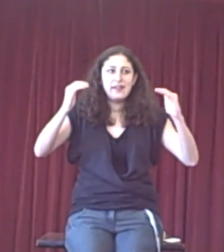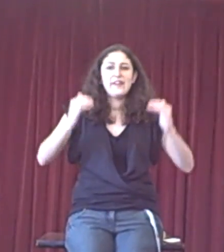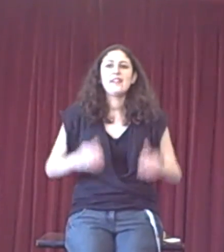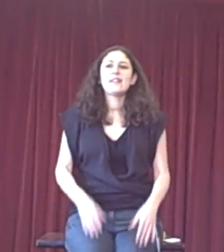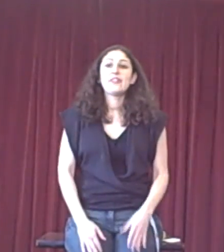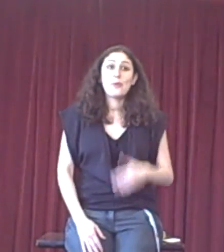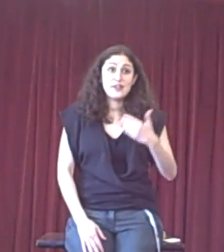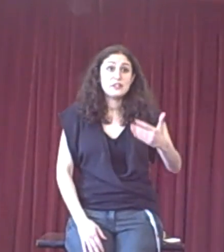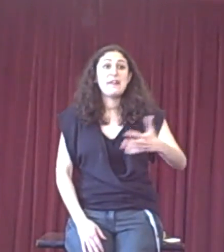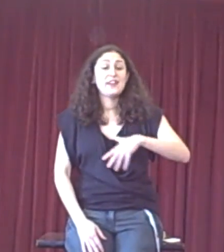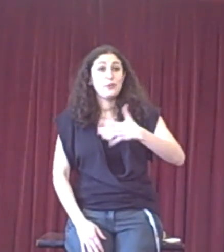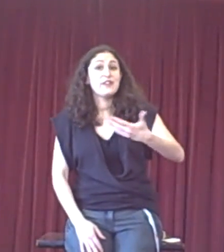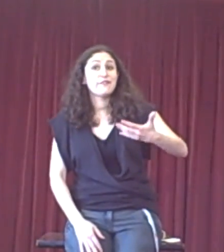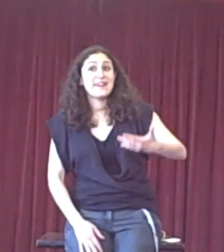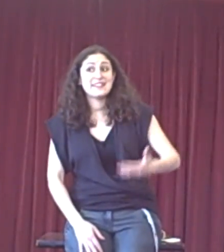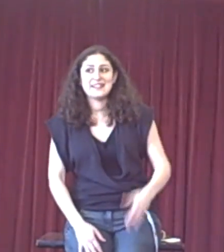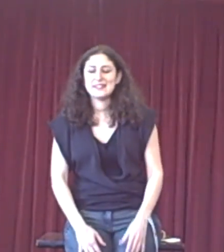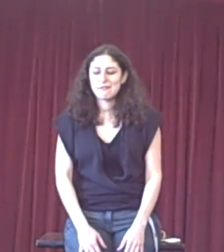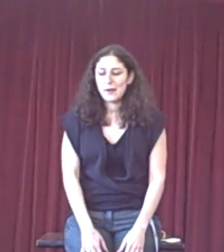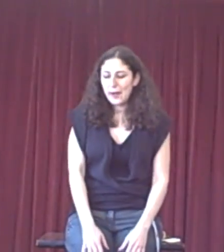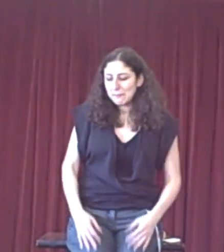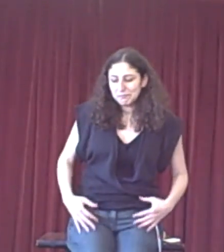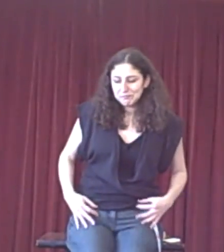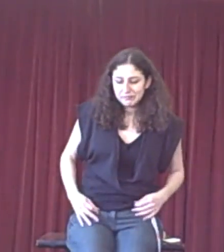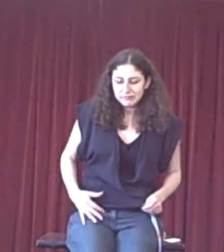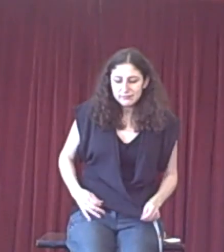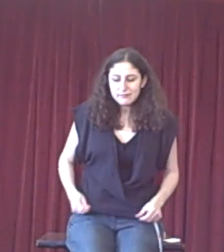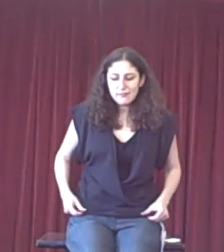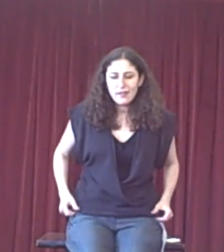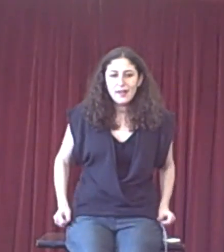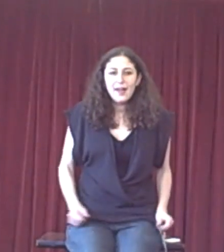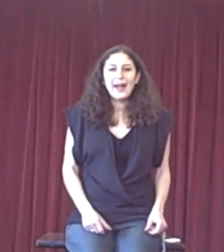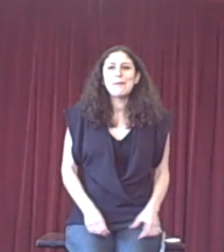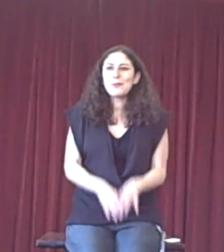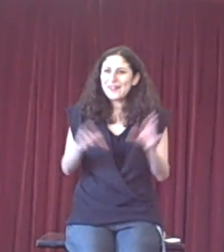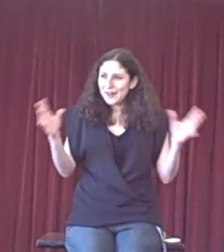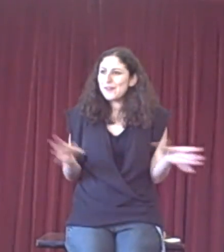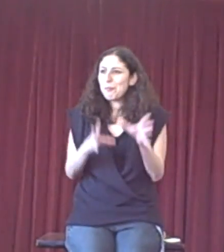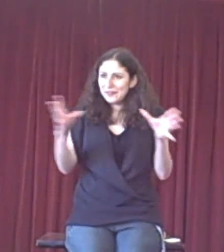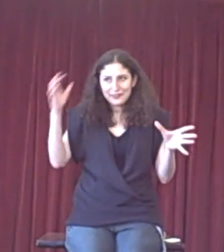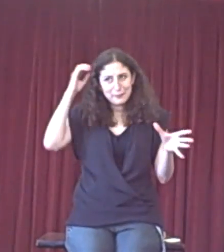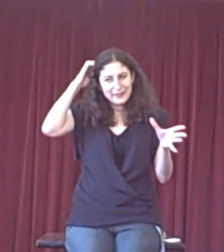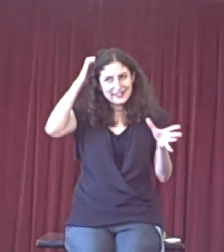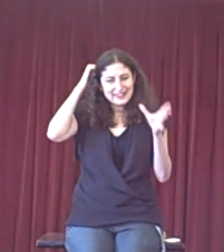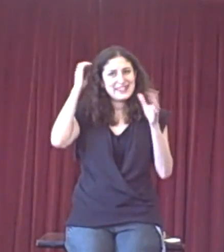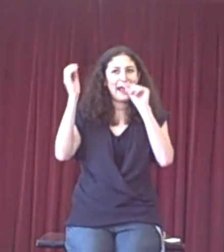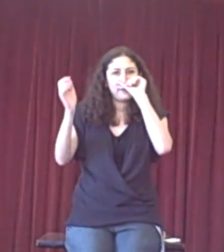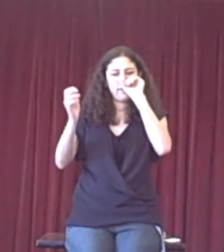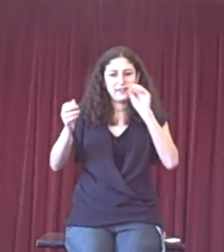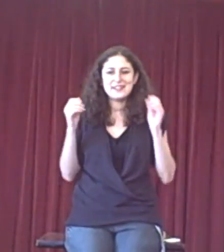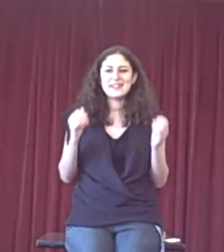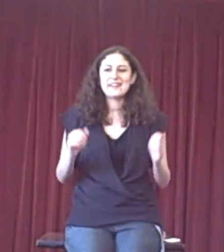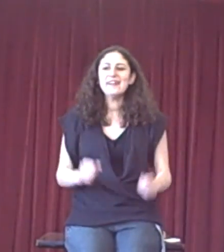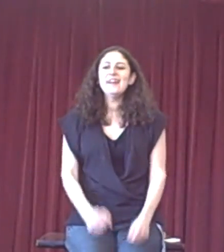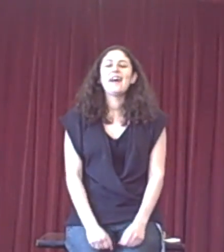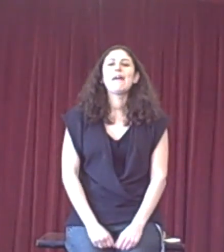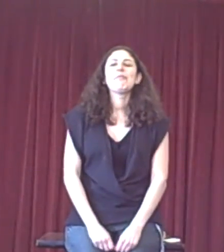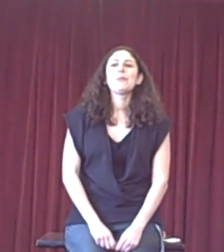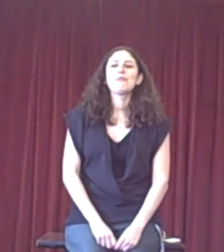and the way you speak and the way you phrase it in the right way. But with that kind of principle intact, this idea that we're